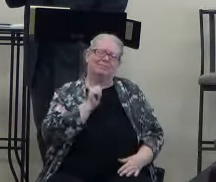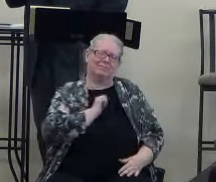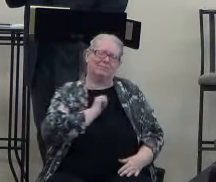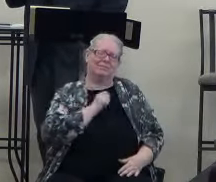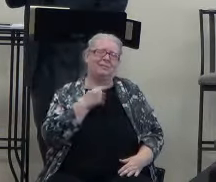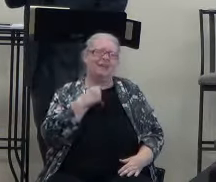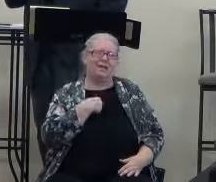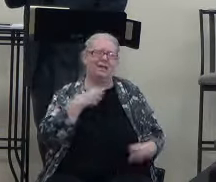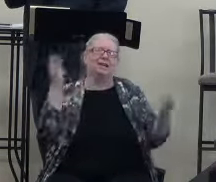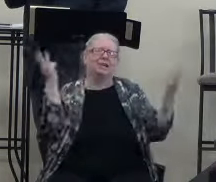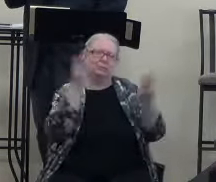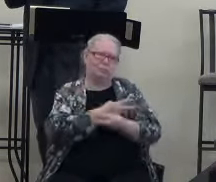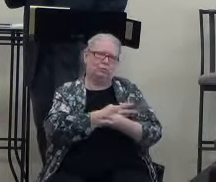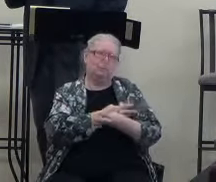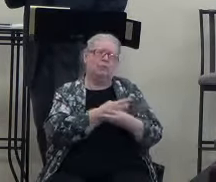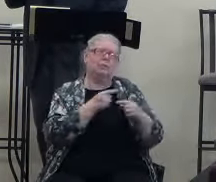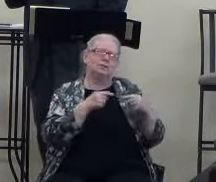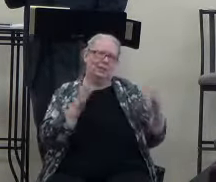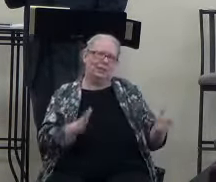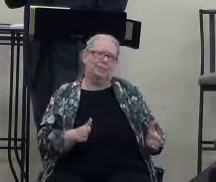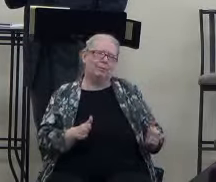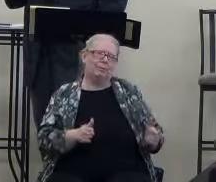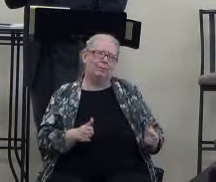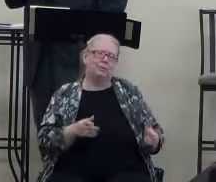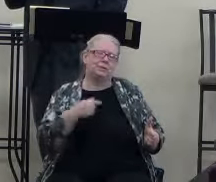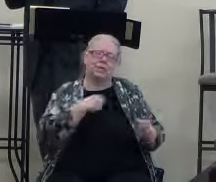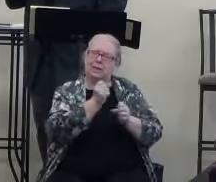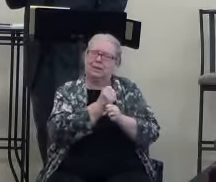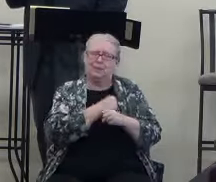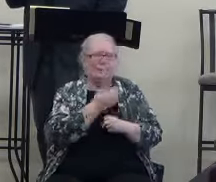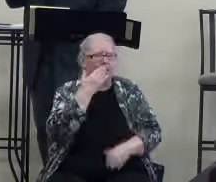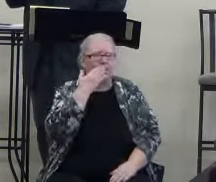I can make some bad, bad choices really quick.